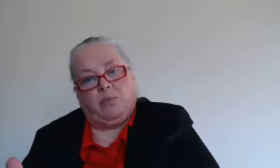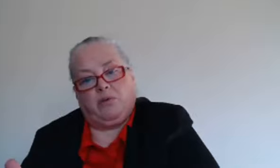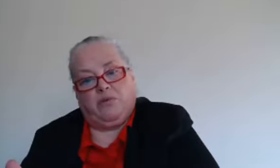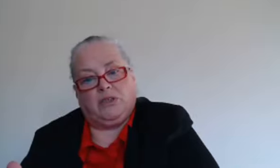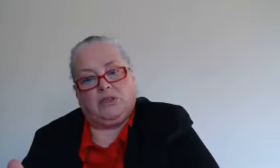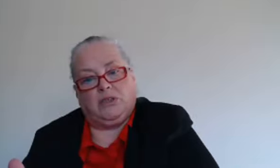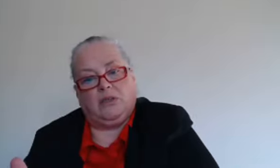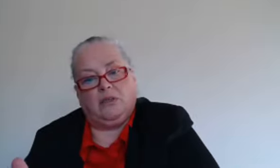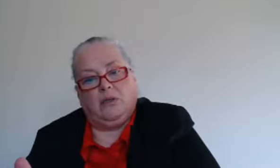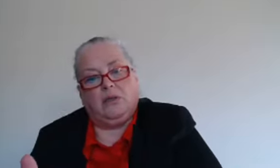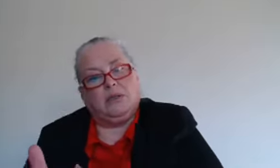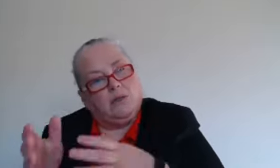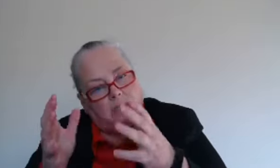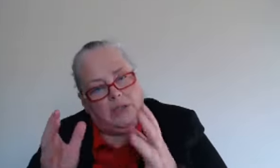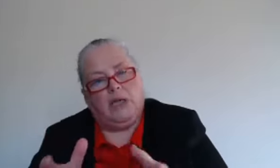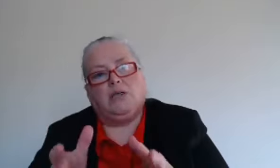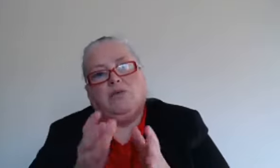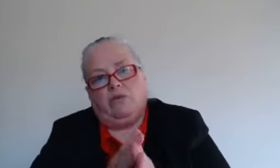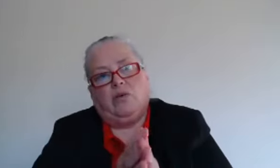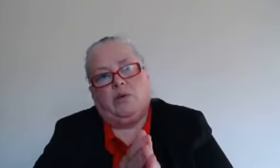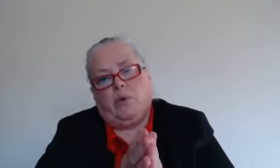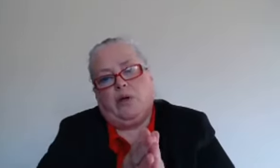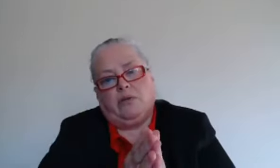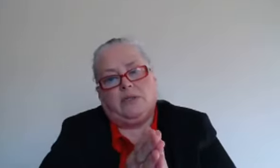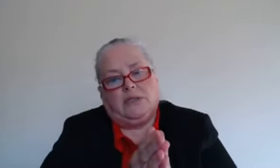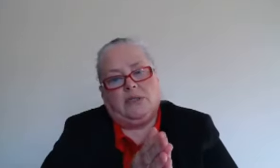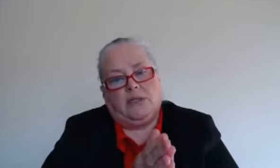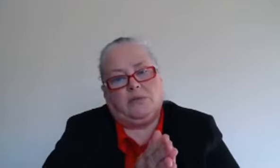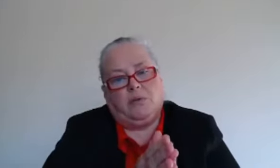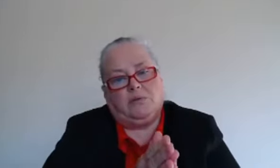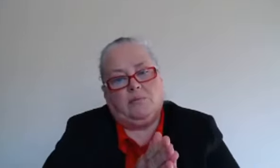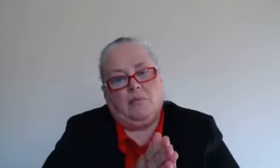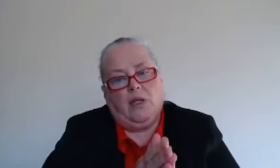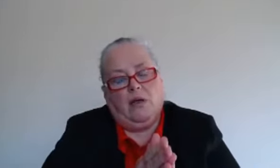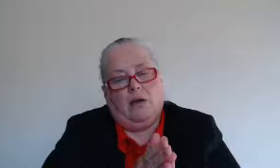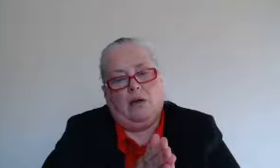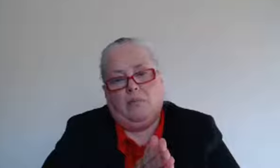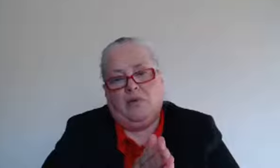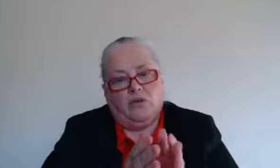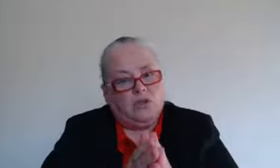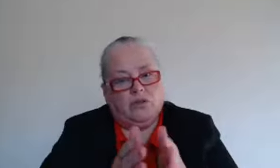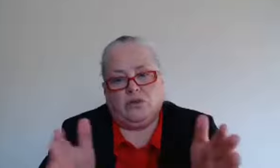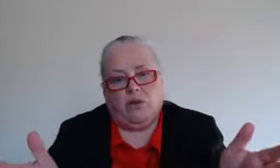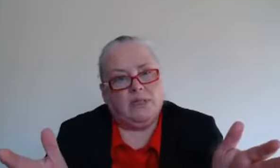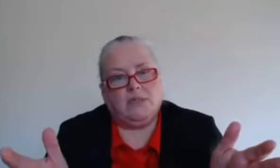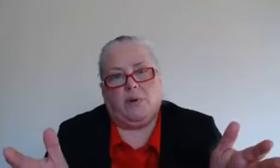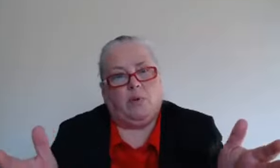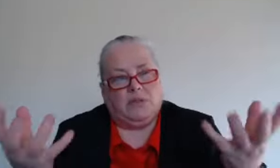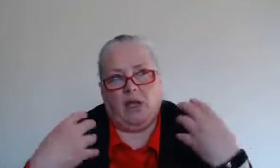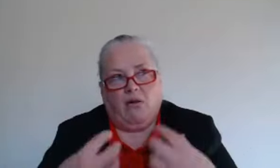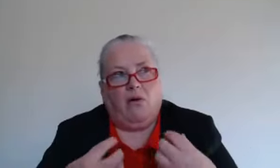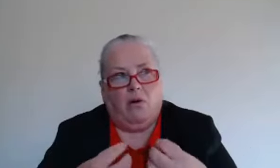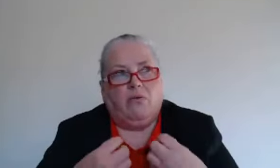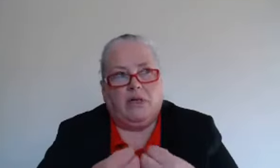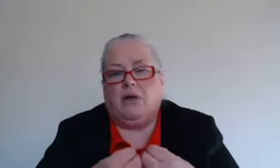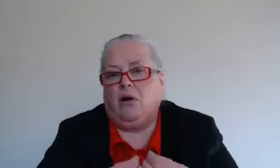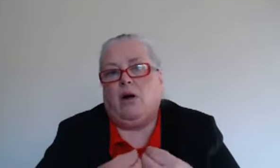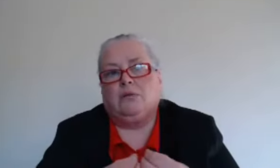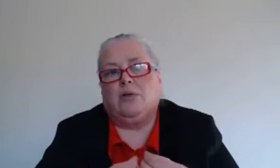back professionally so you need to review your priorities on this one if you're too stressed by what's already gone on